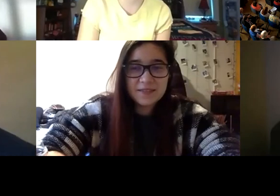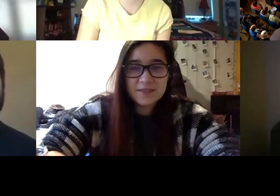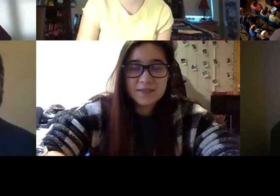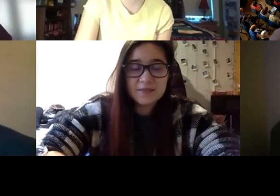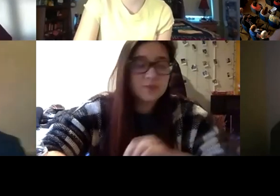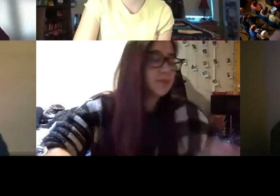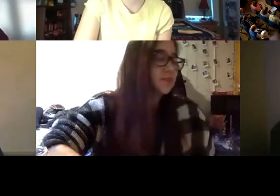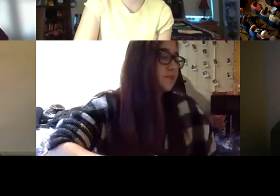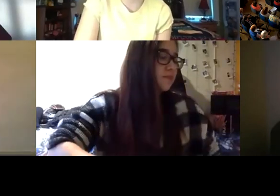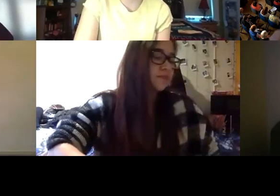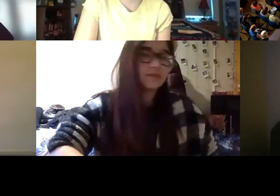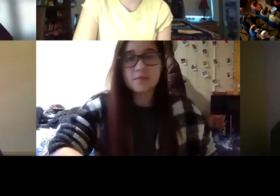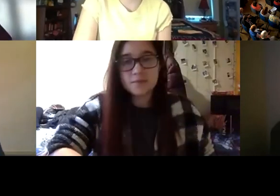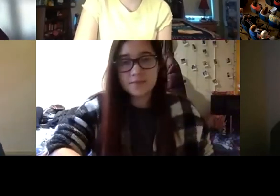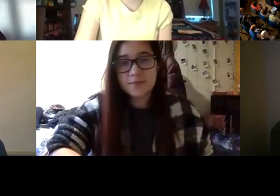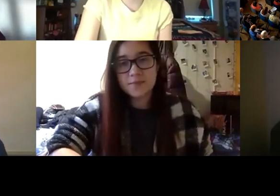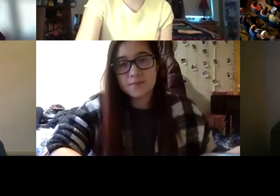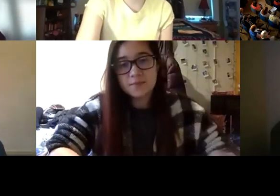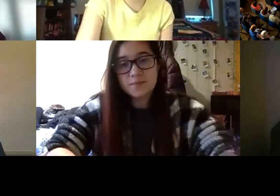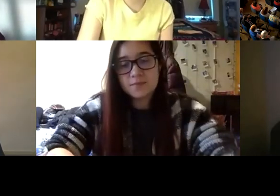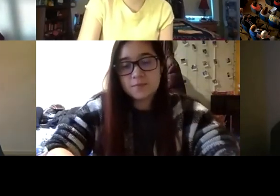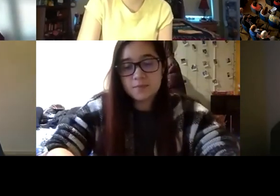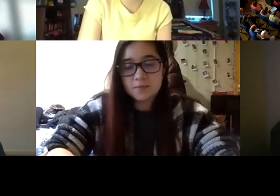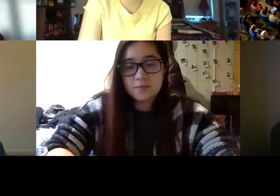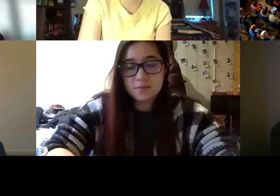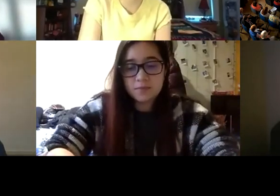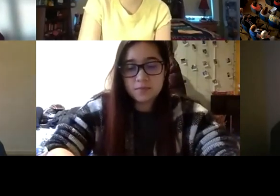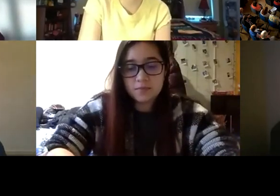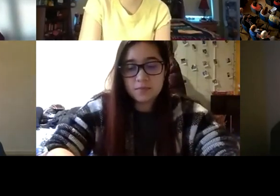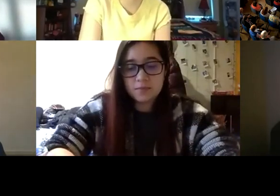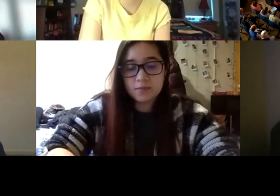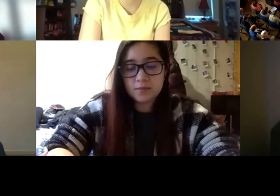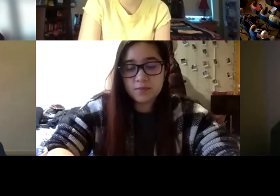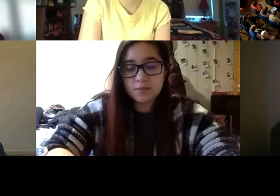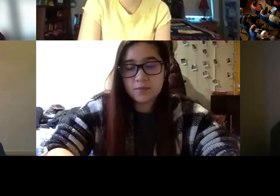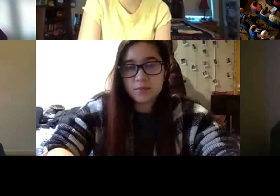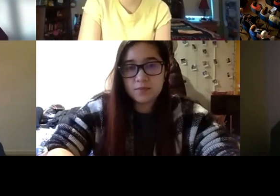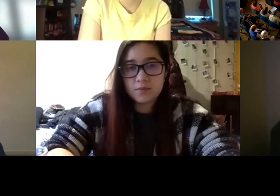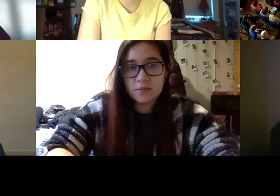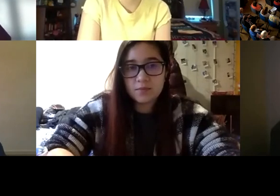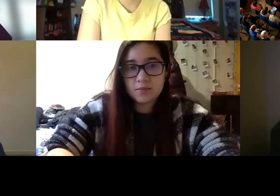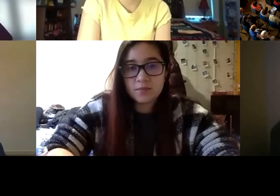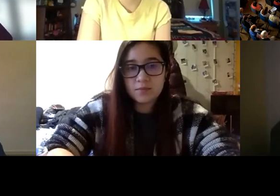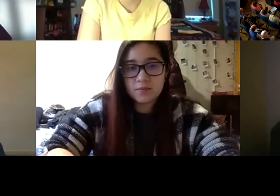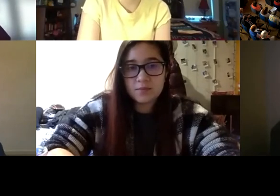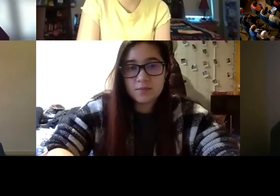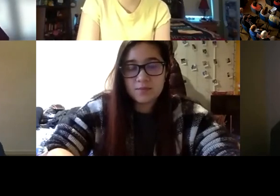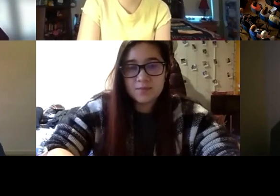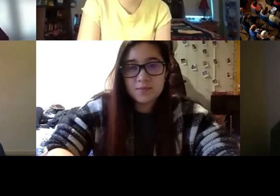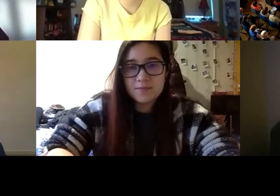that other people might see them. Okay. Uh, these are wonderful deaf poets, correct? Just some. mean, there's, there's tons. I'm